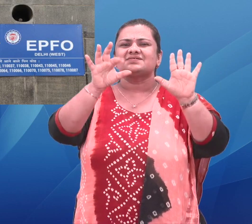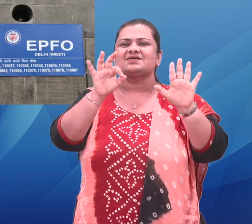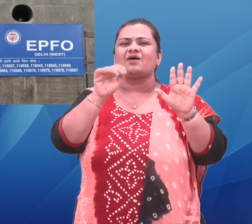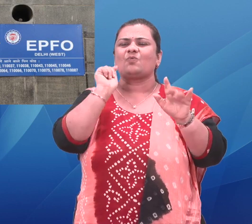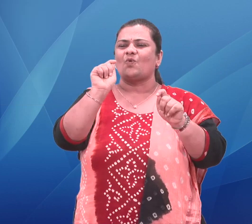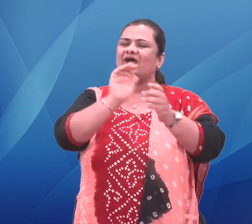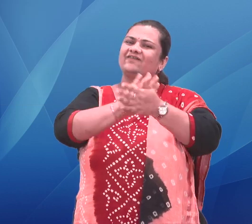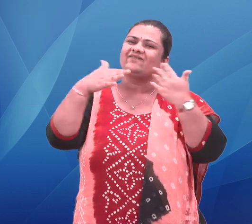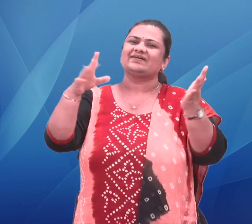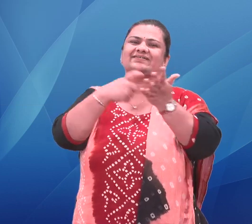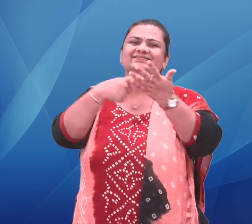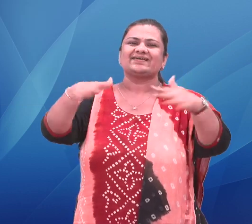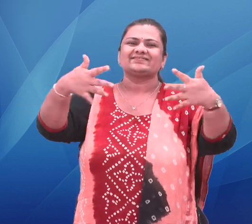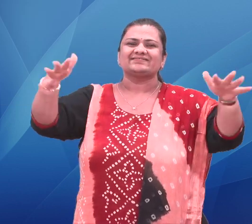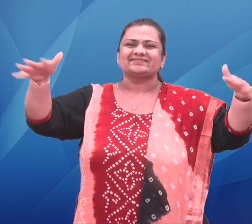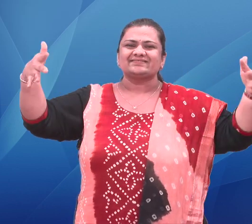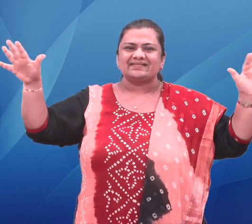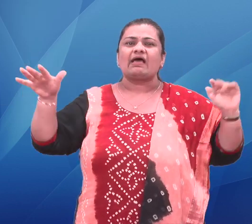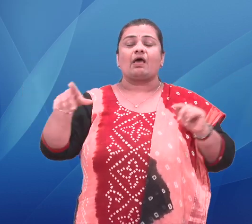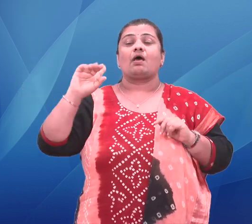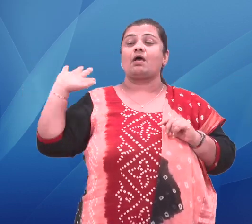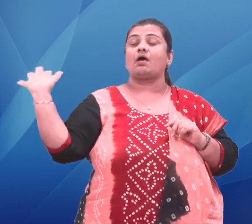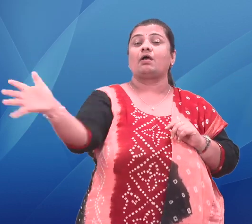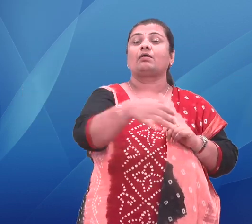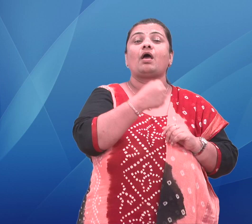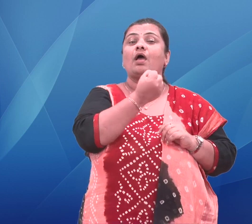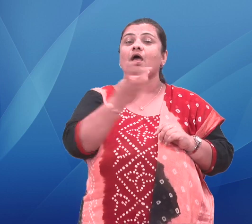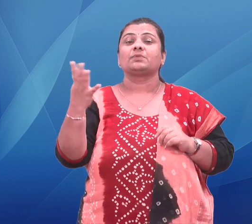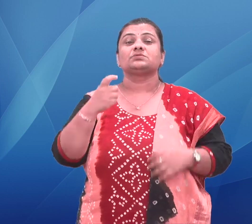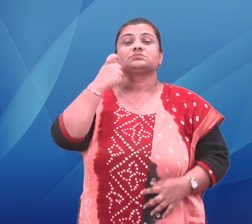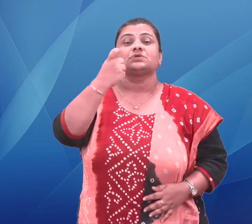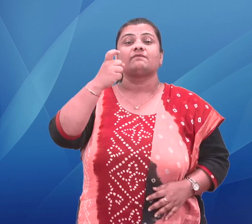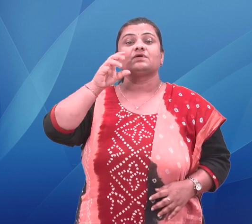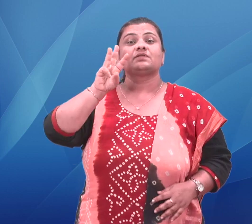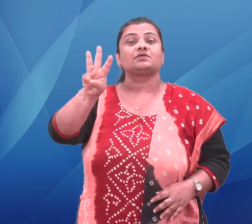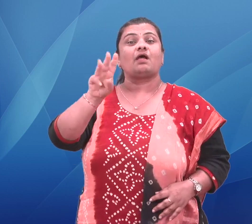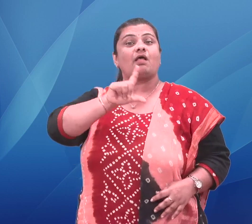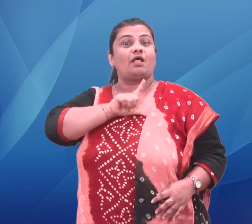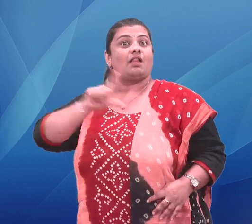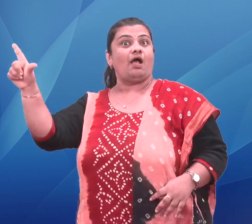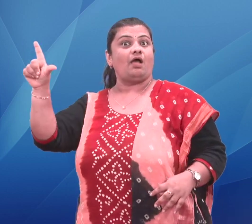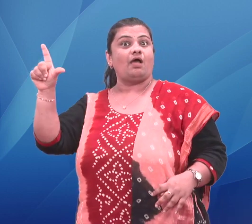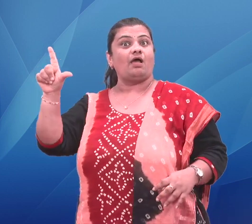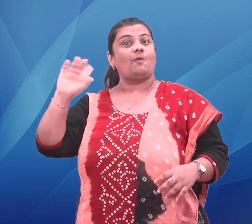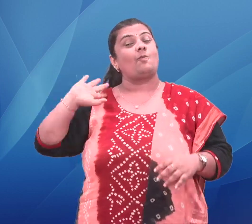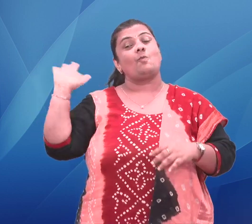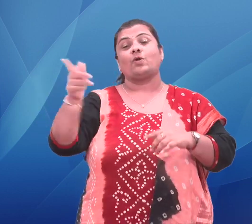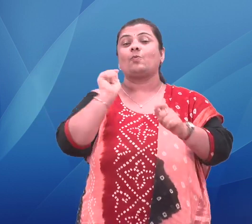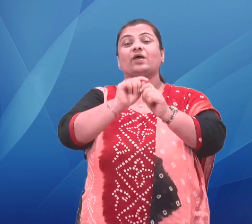138 regional offices of the EPFO disburse pensions to beneficiaries in the region separately.